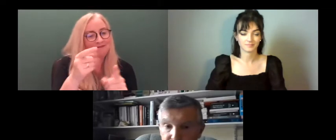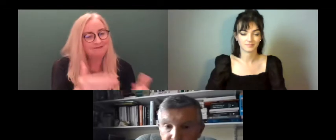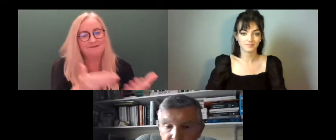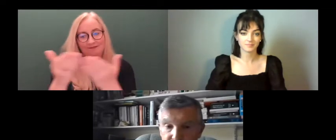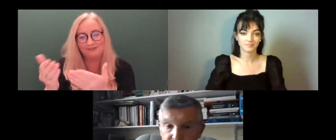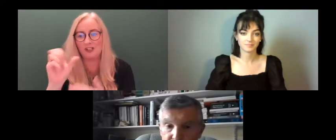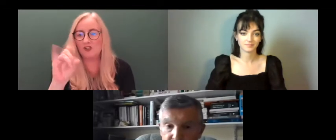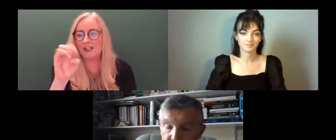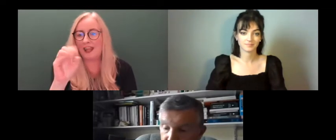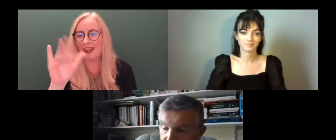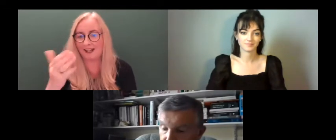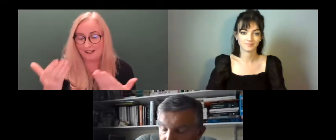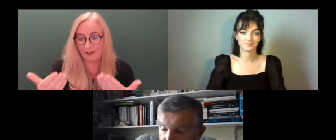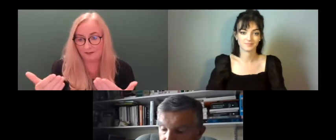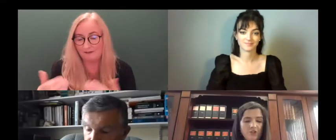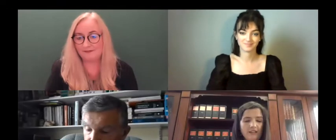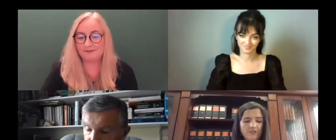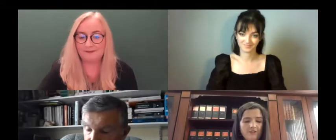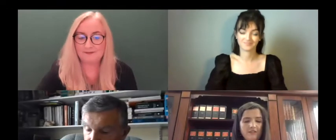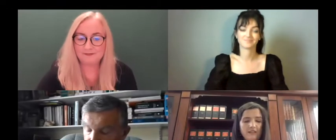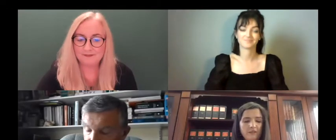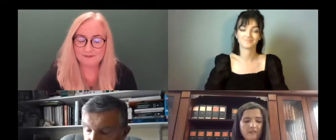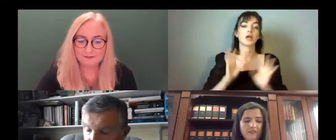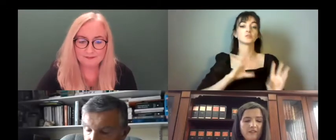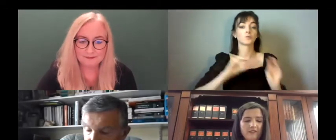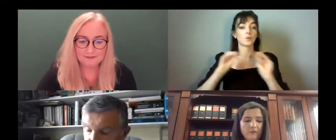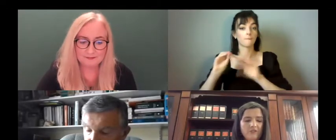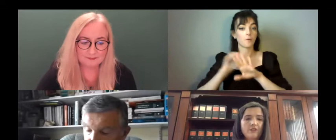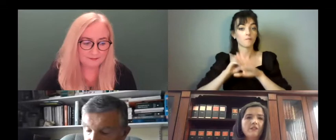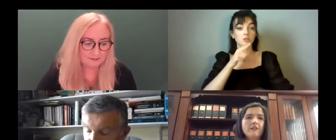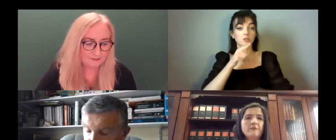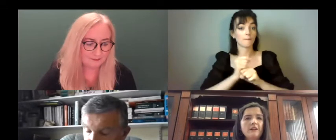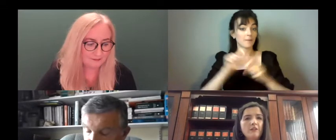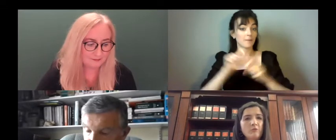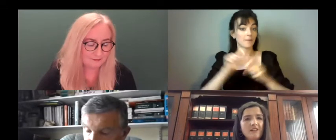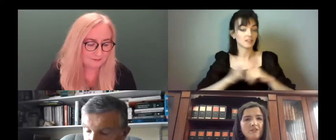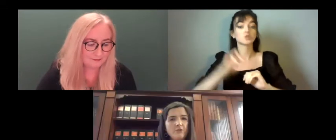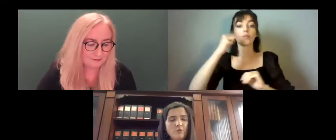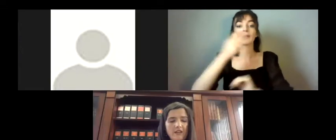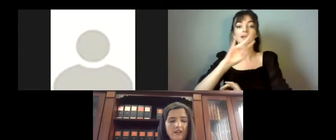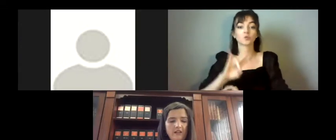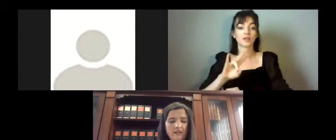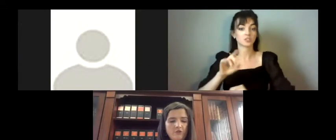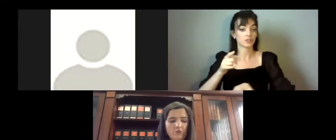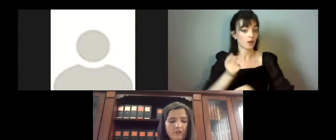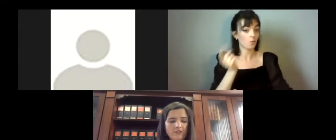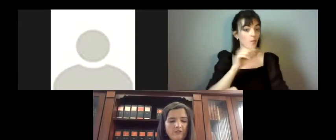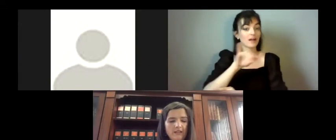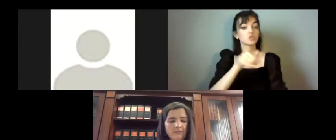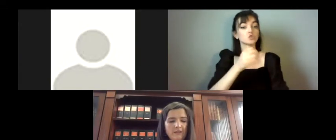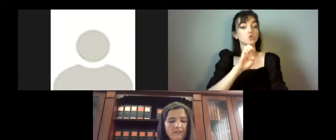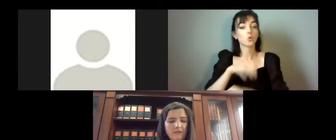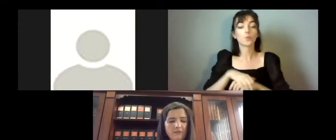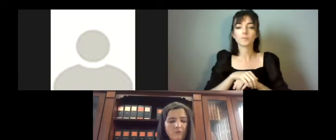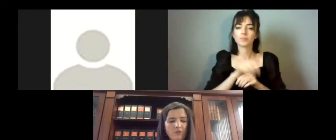And to move on to discussing such challenges, that brings us to the next question. I will, I'll go back to Joe. Joe, could you